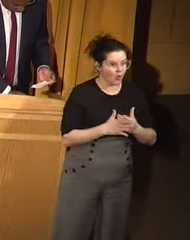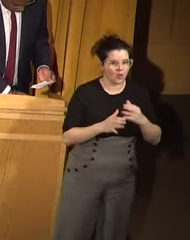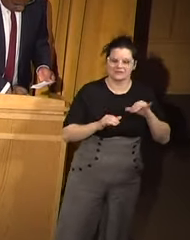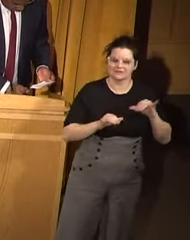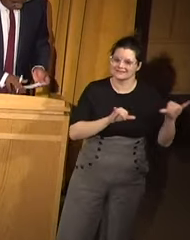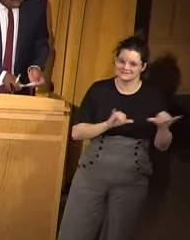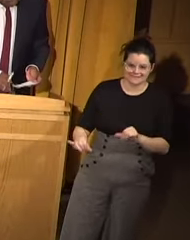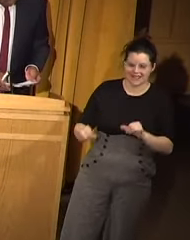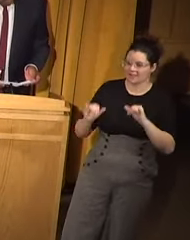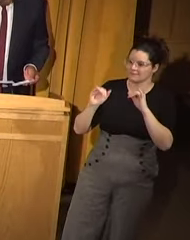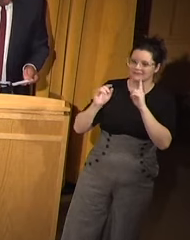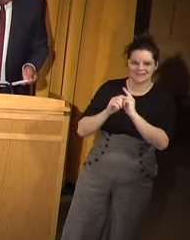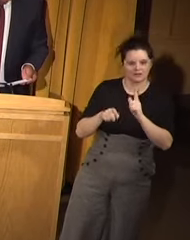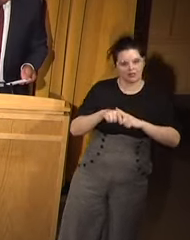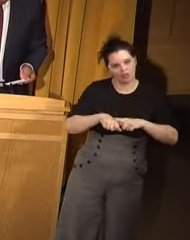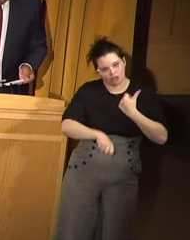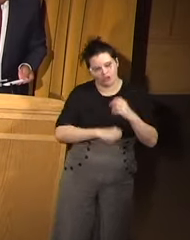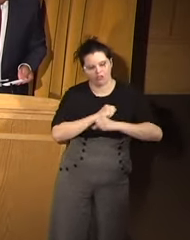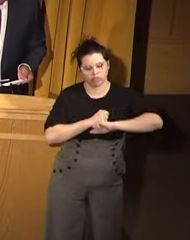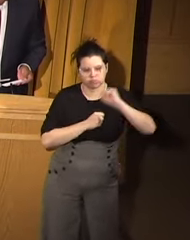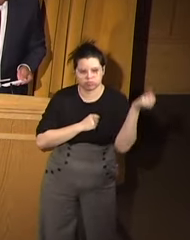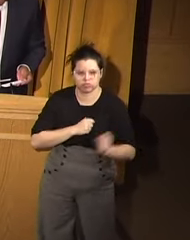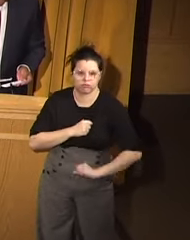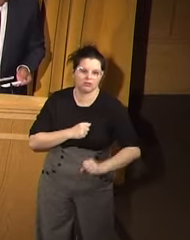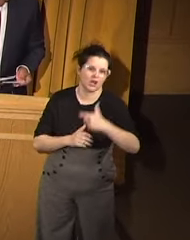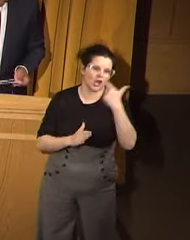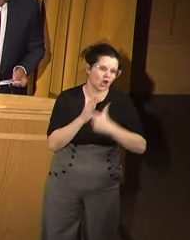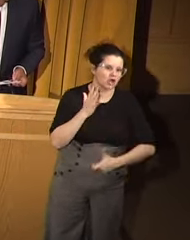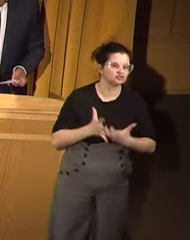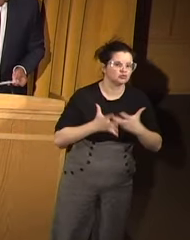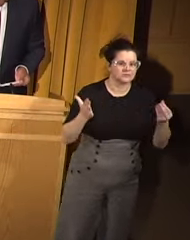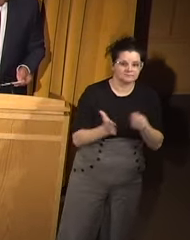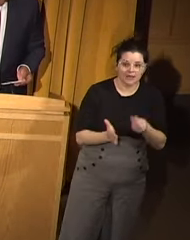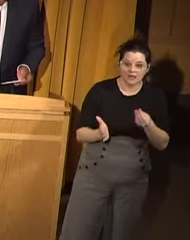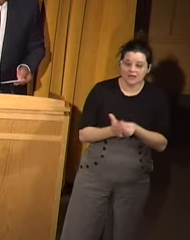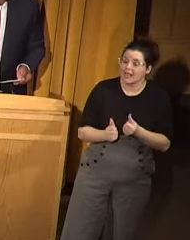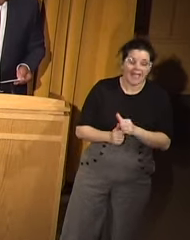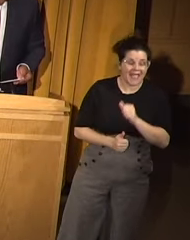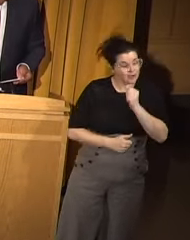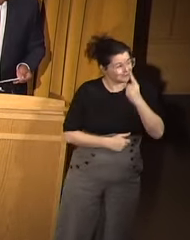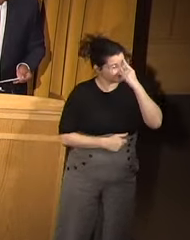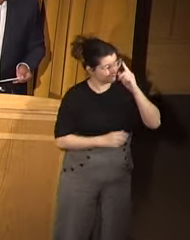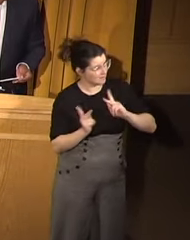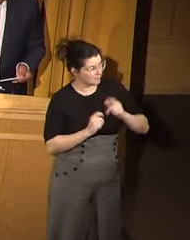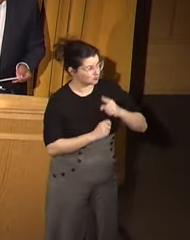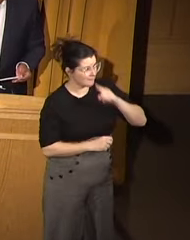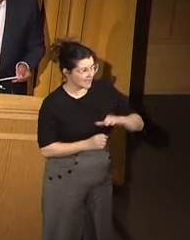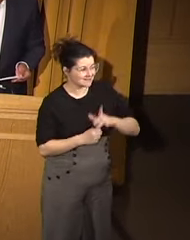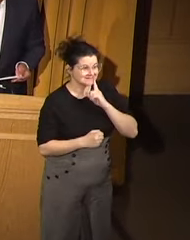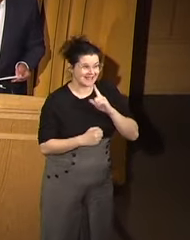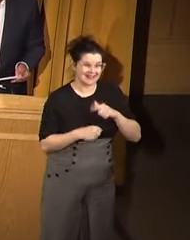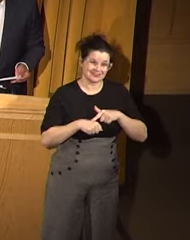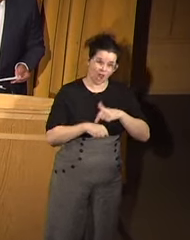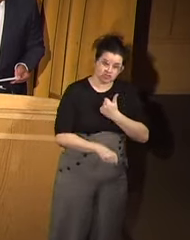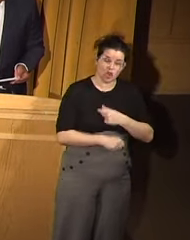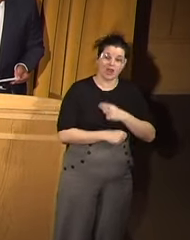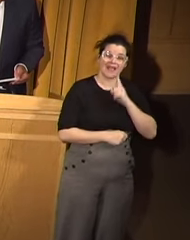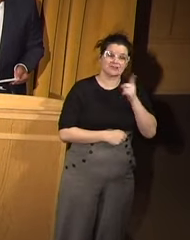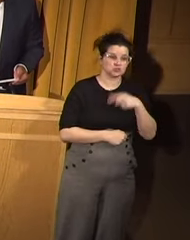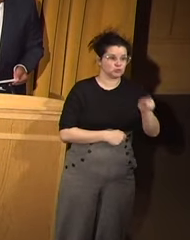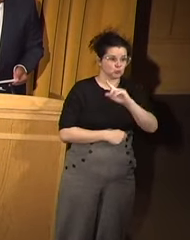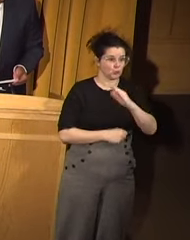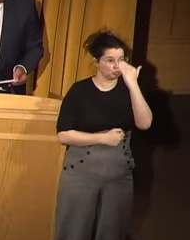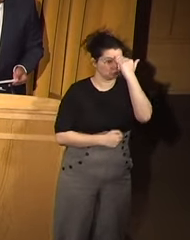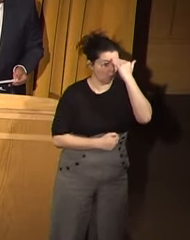critiques. They drag on too long. They cost too much money. And I don't think people would mind that they last so long. As you